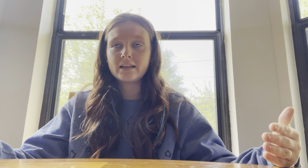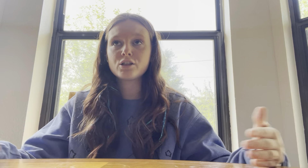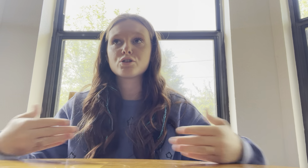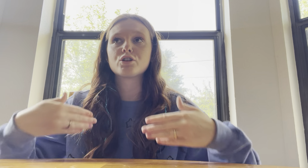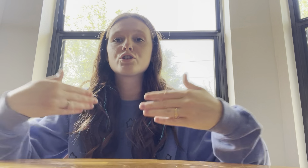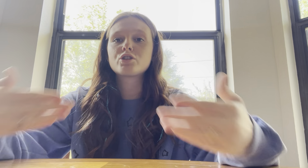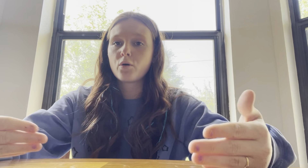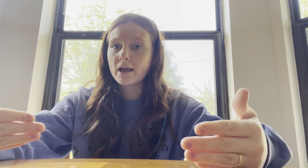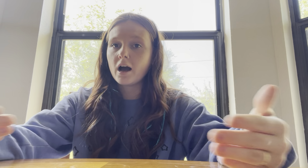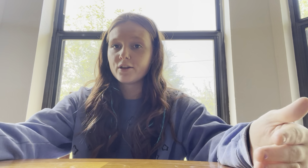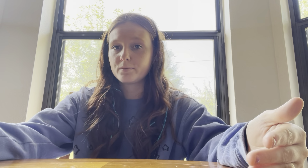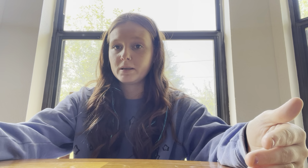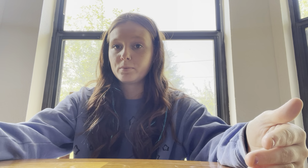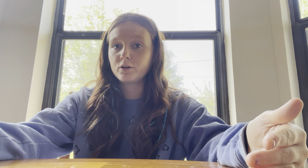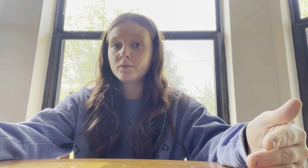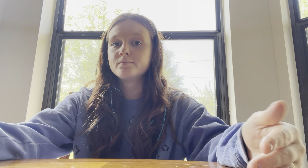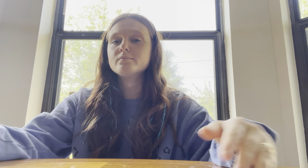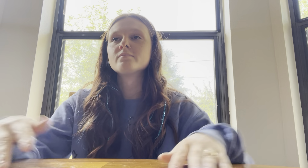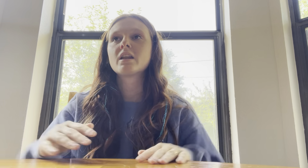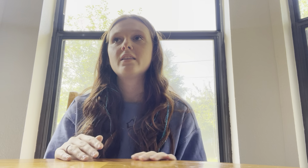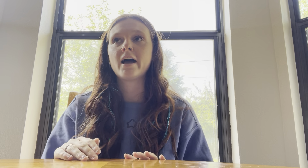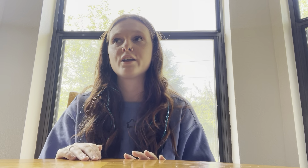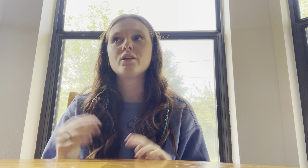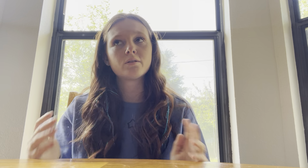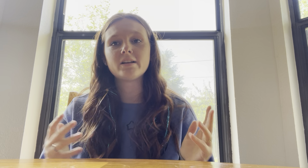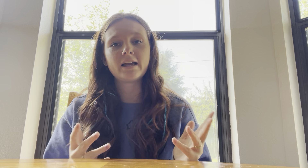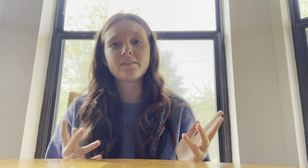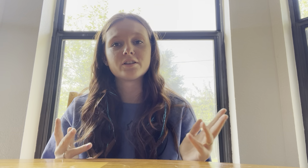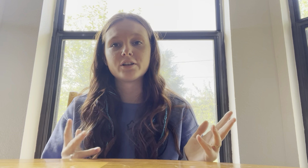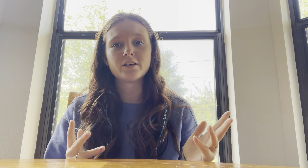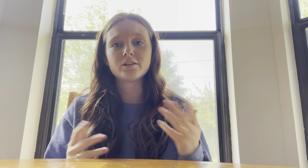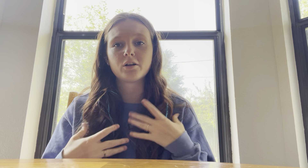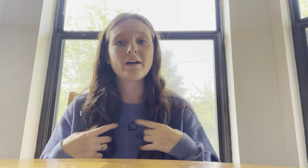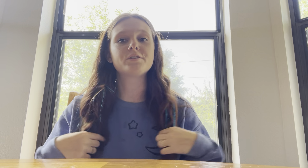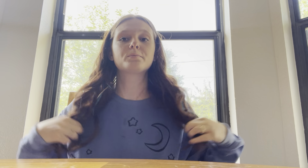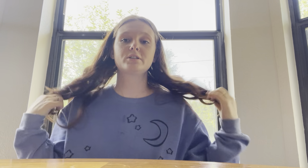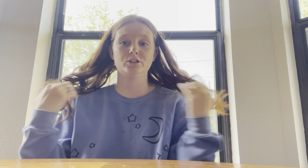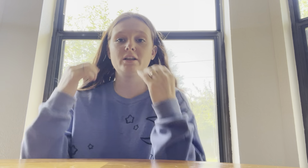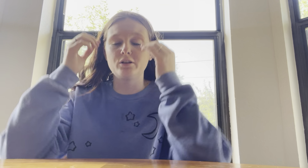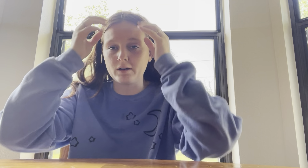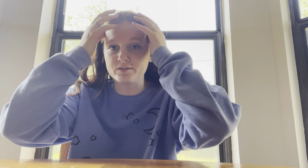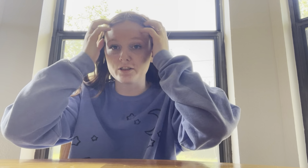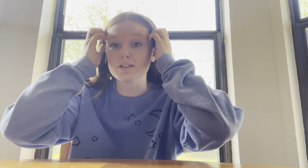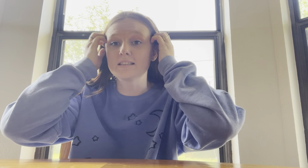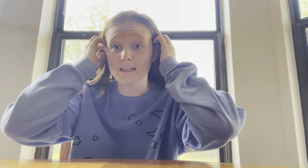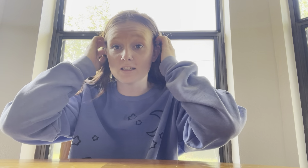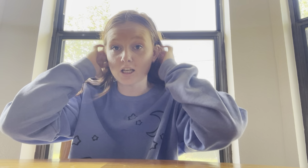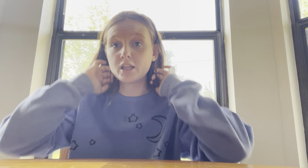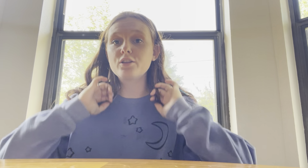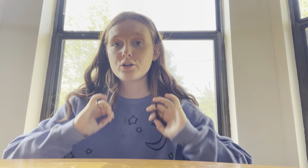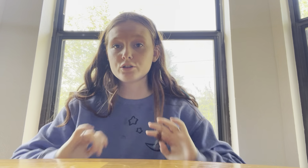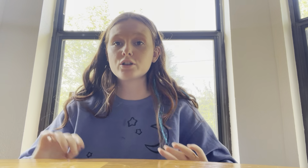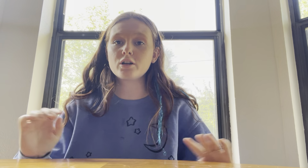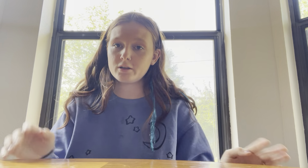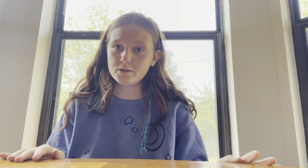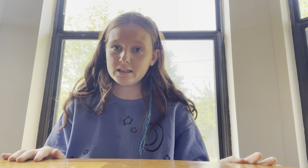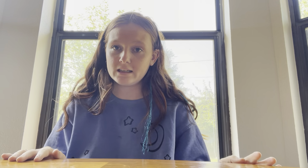it. So you're showing other people that you don't really have to learn. You don't have to appreciate. You don't have to understand the culture or community.